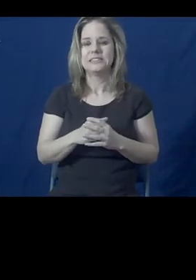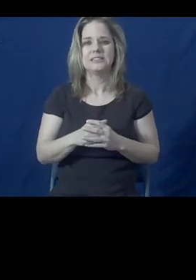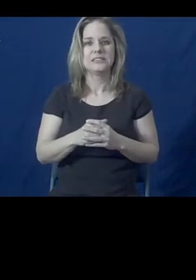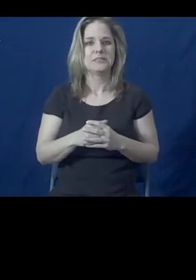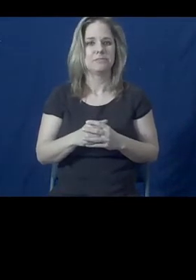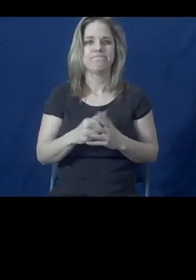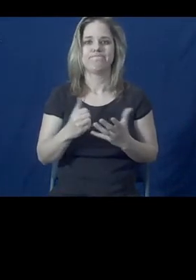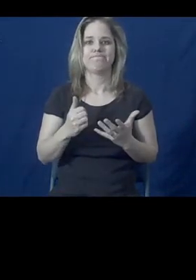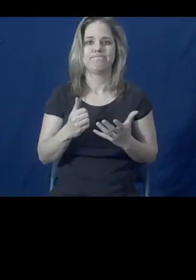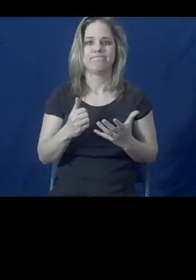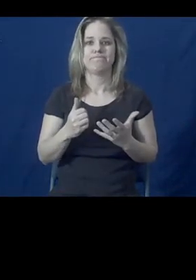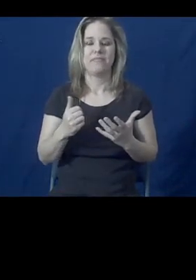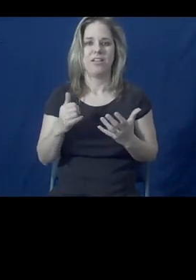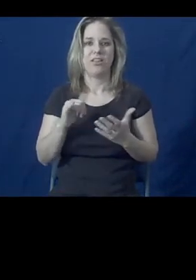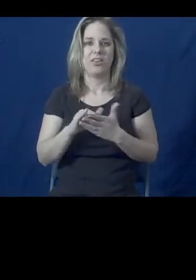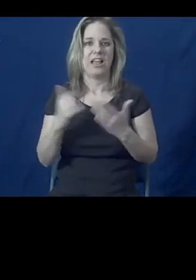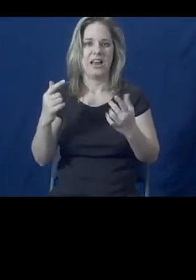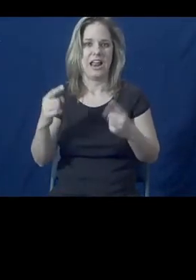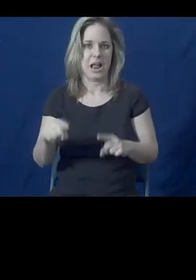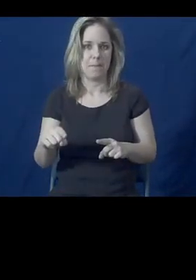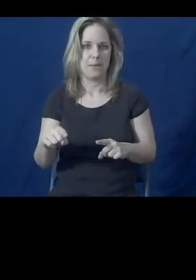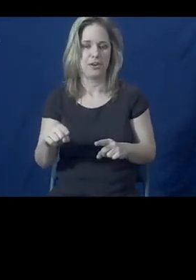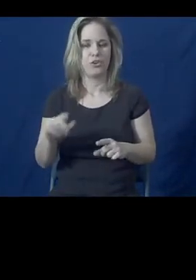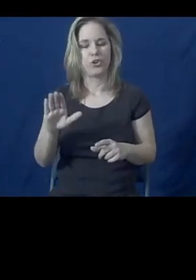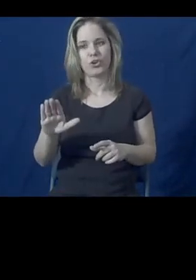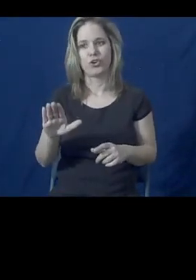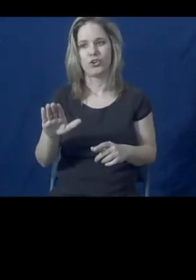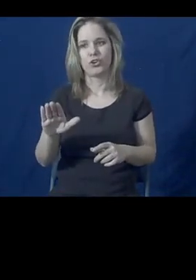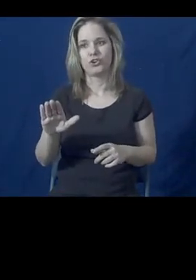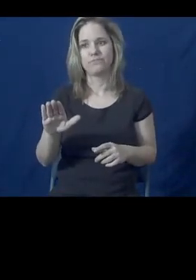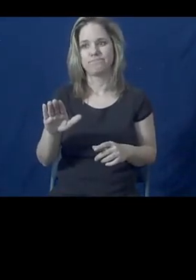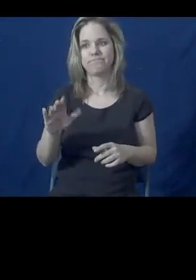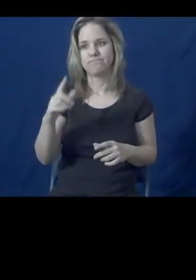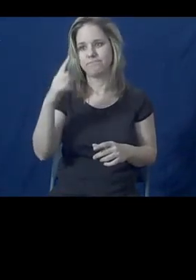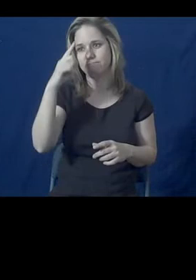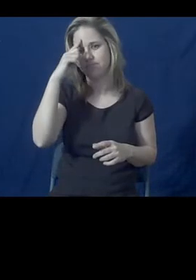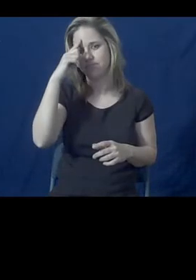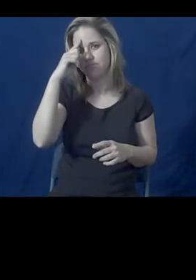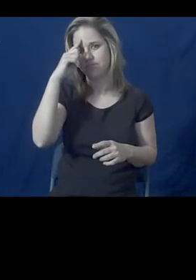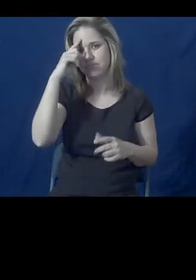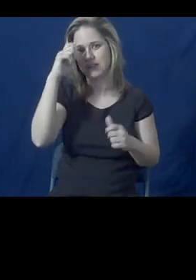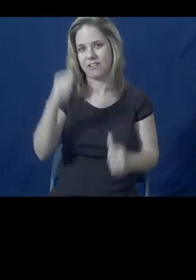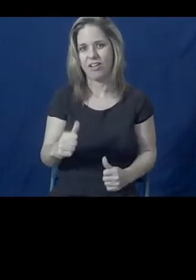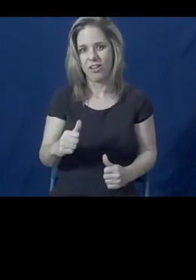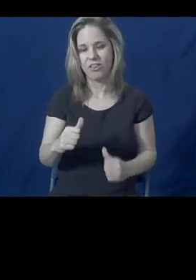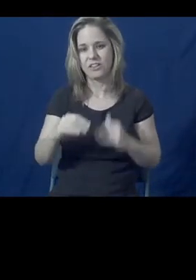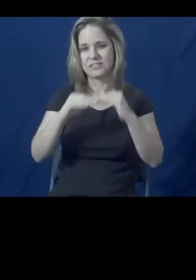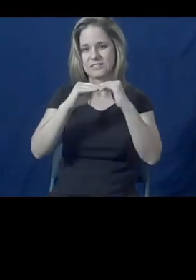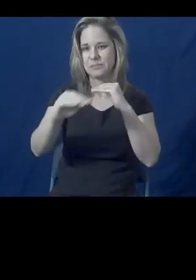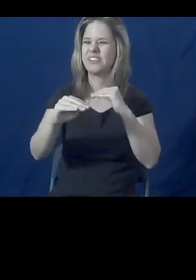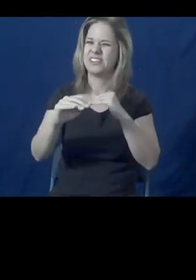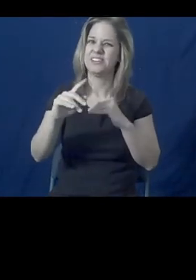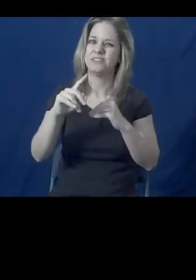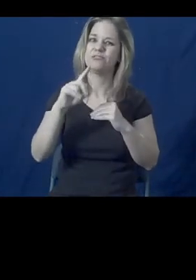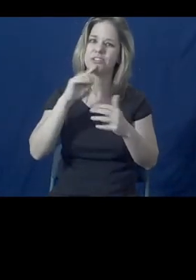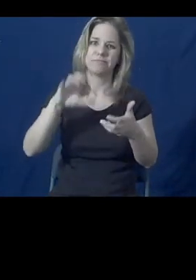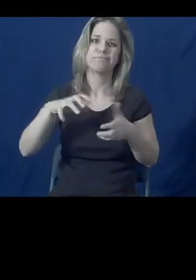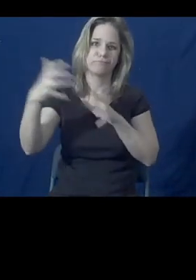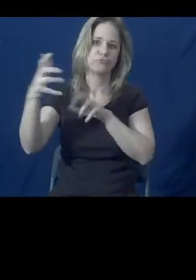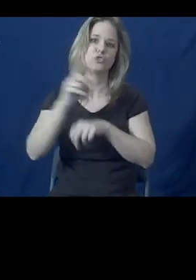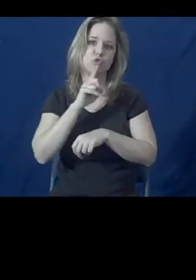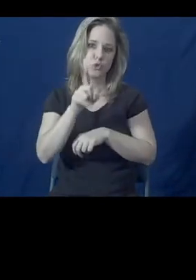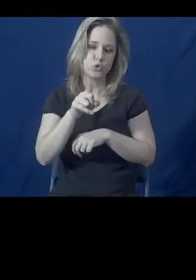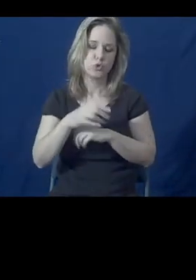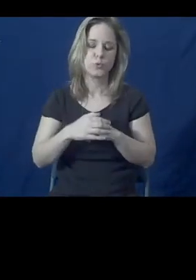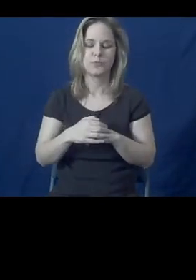you know, mental health conditions and disability got the better of her. So there had been